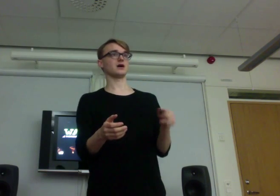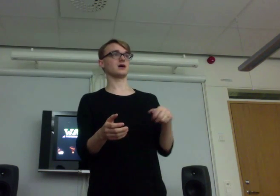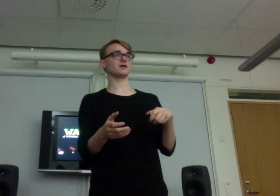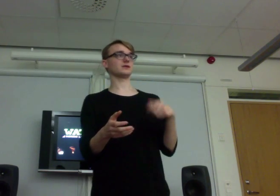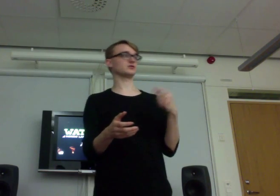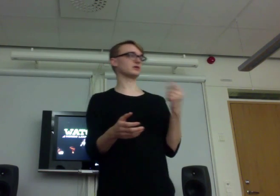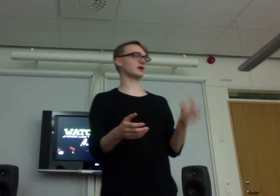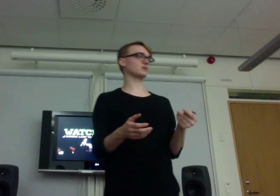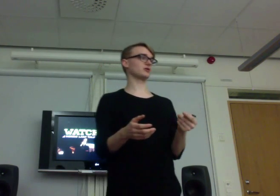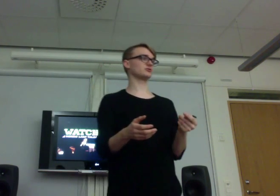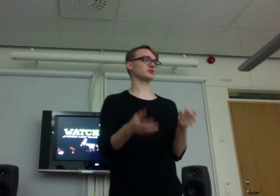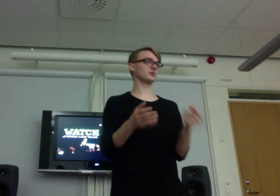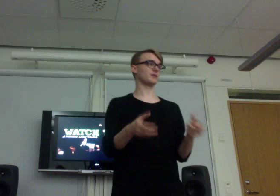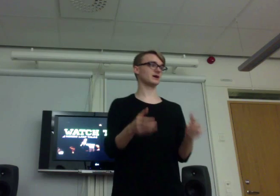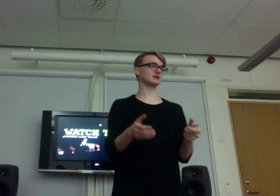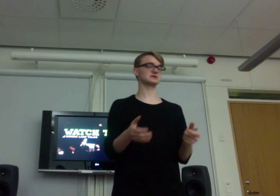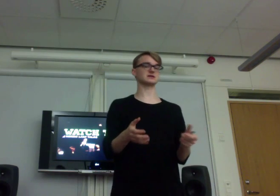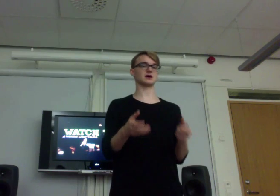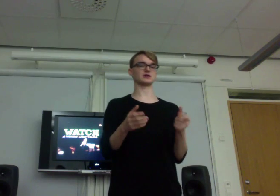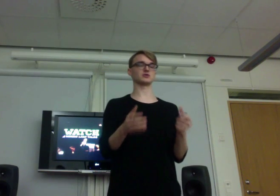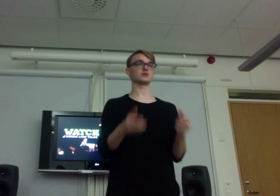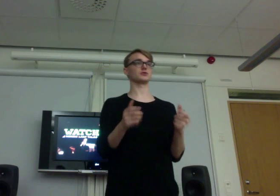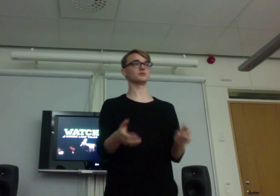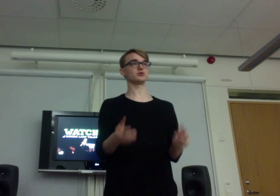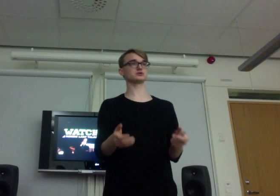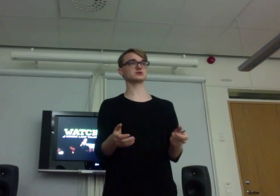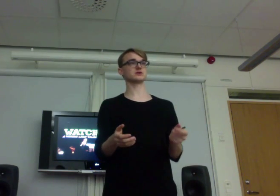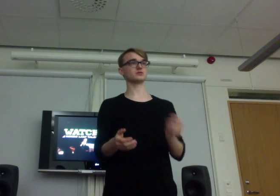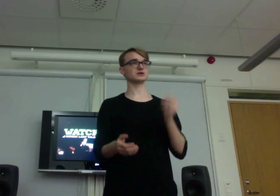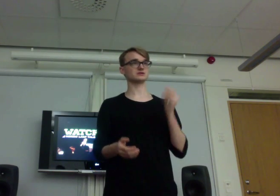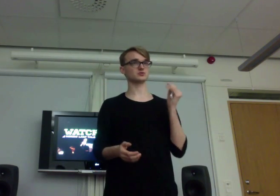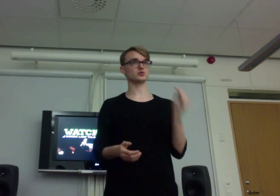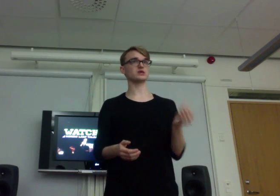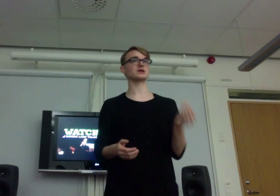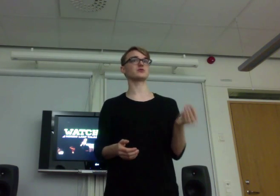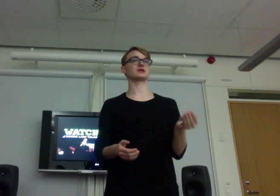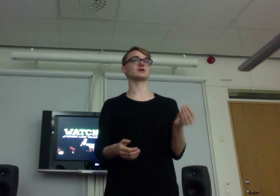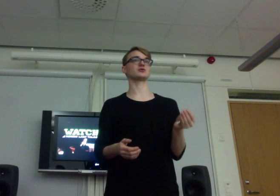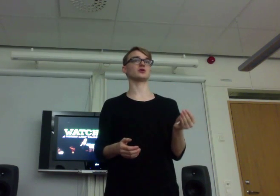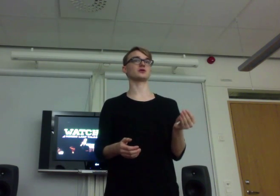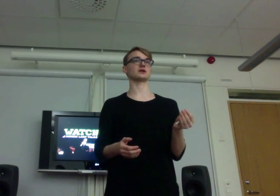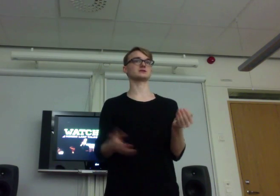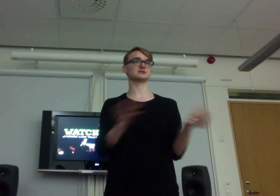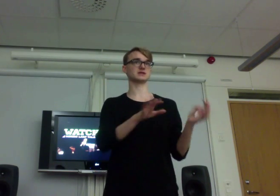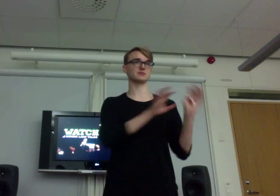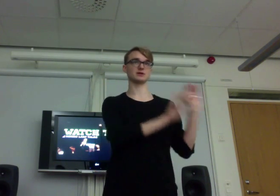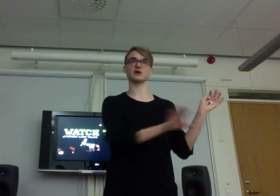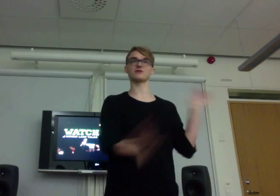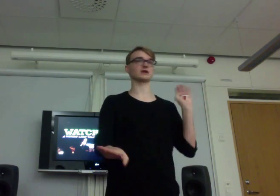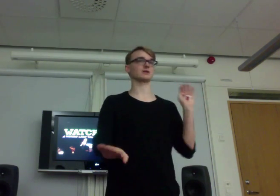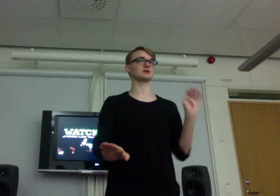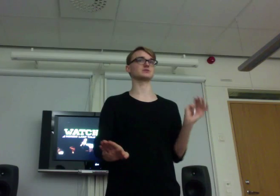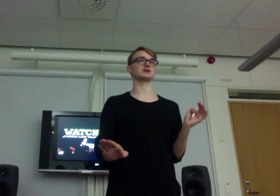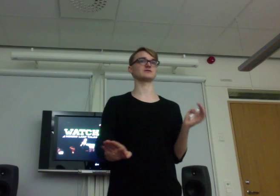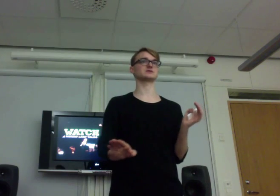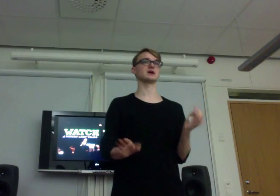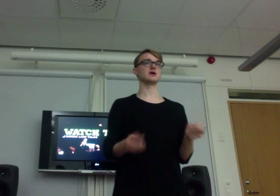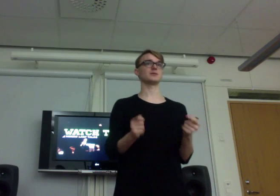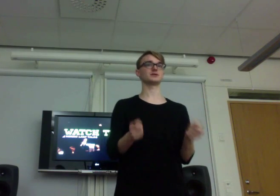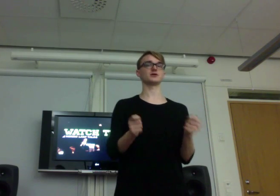that you can download or you can buy this Knutepunk Books, which has really, really good articles. As I said, many are available as PDFs. But those